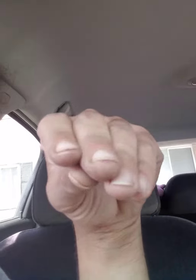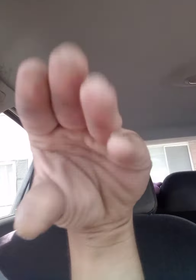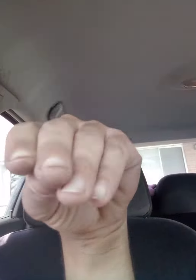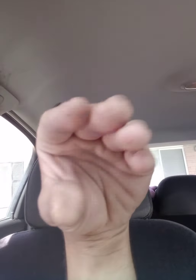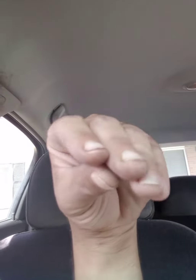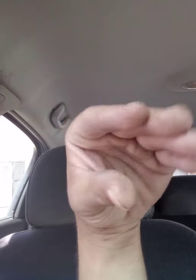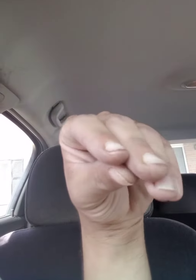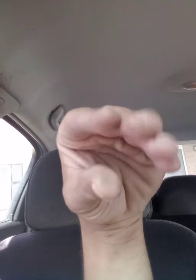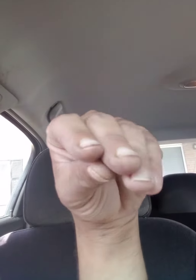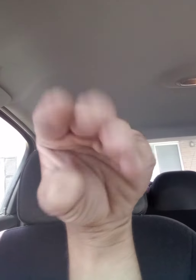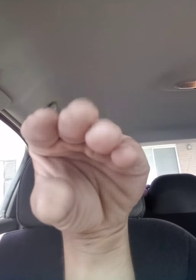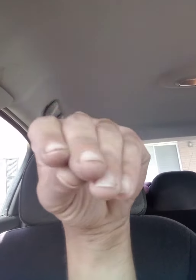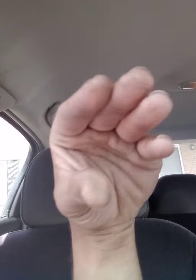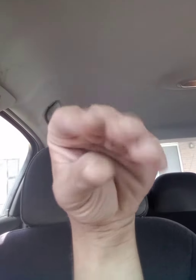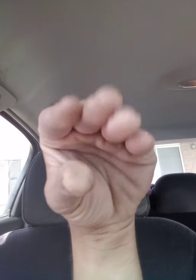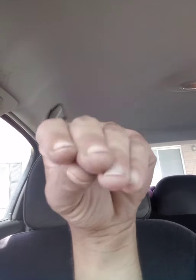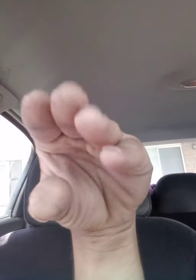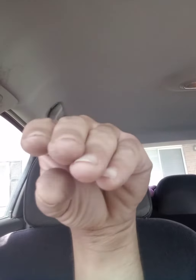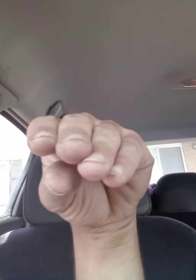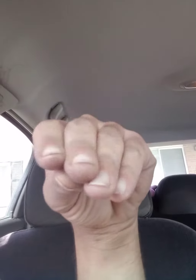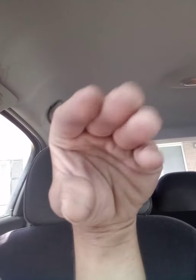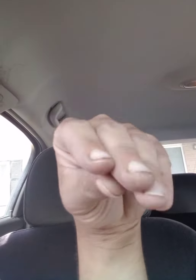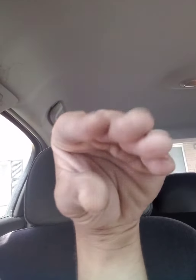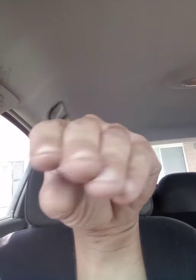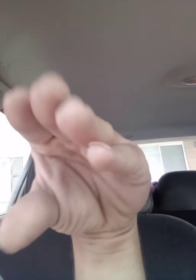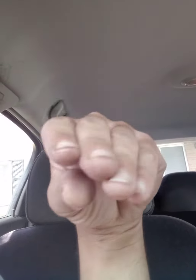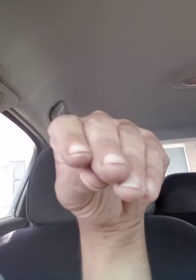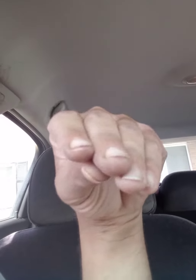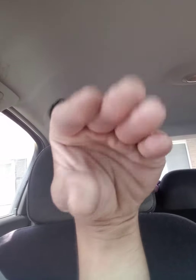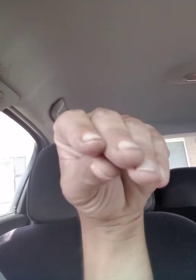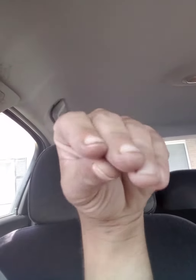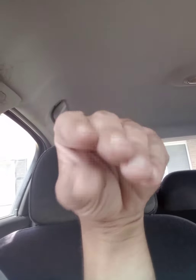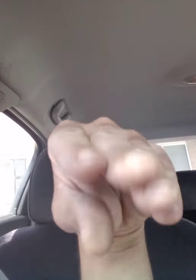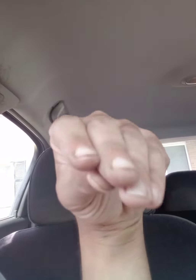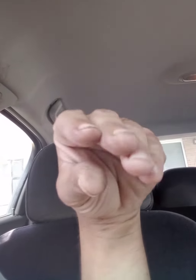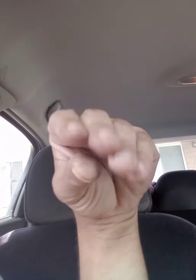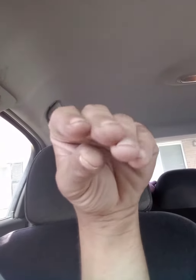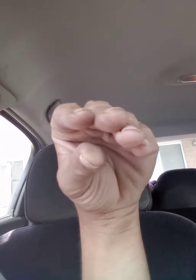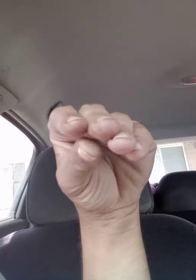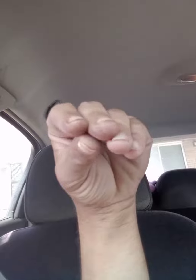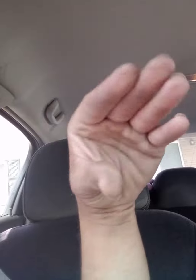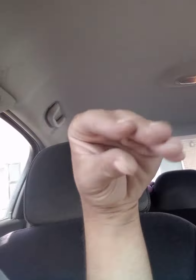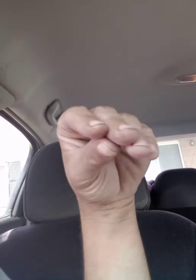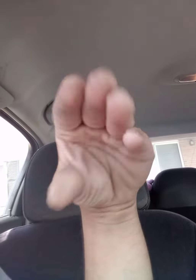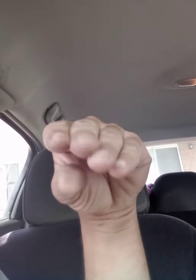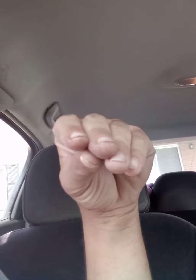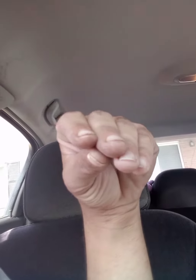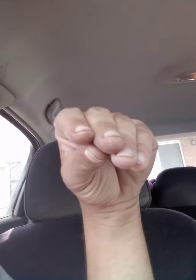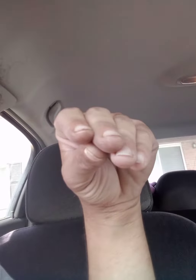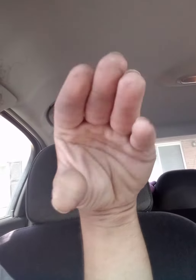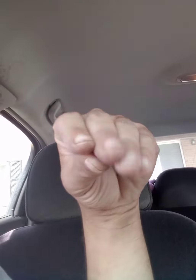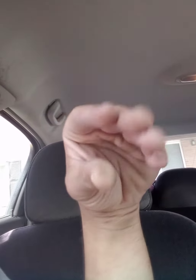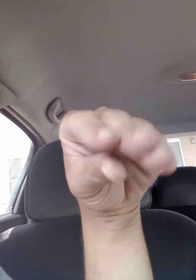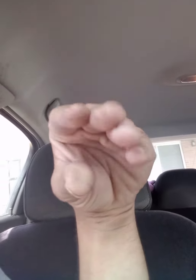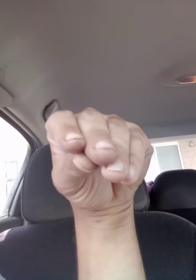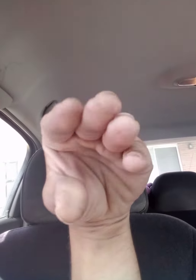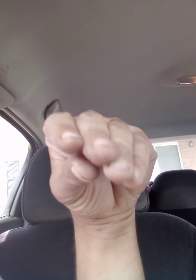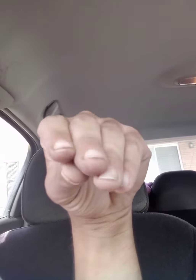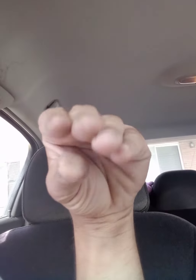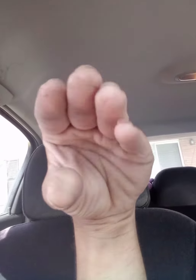white boy shooting motherfuckers and shit shooting a bunch of niggas like what the fuck going on man this world is crazy but y'all don't let none of this shit distract y'all from